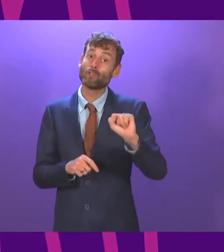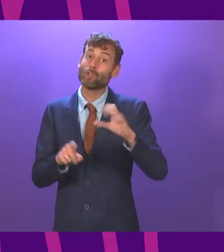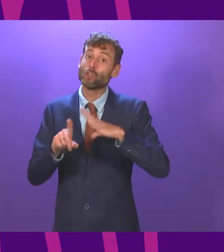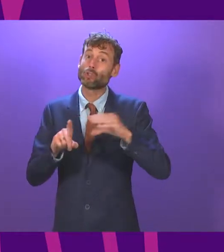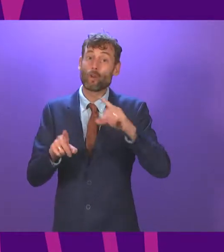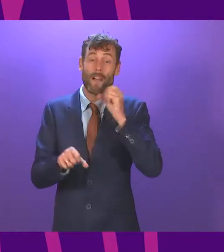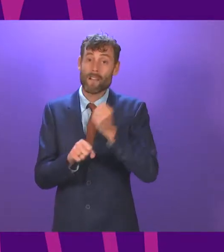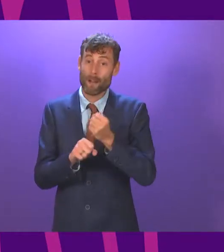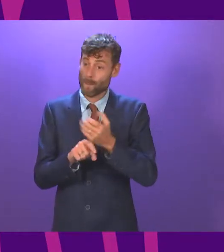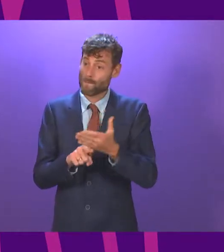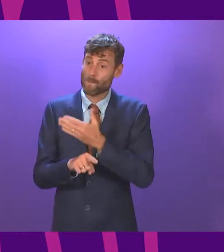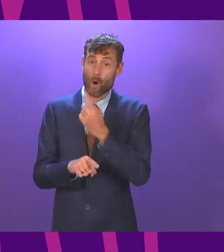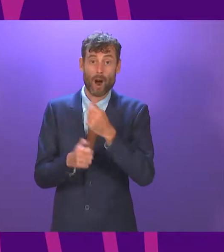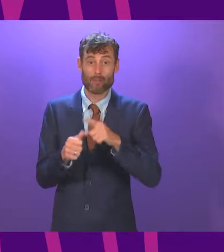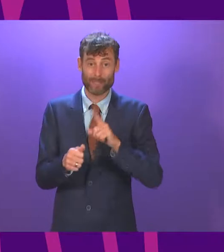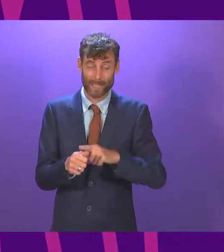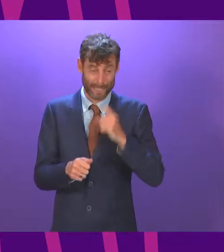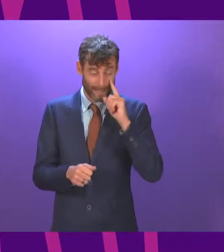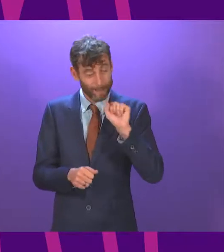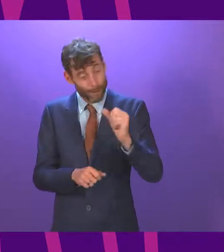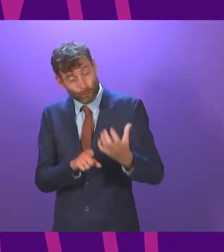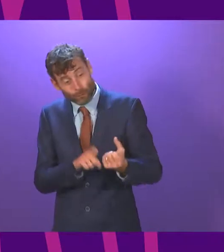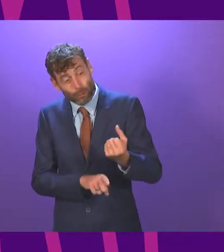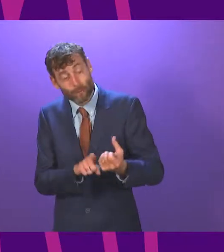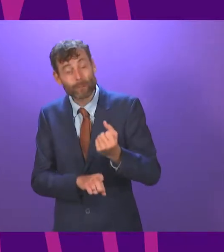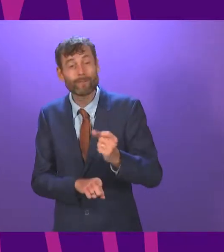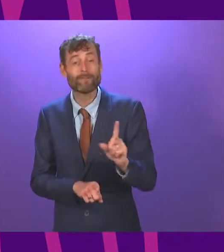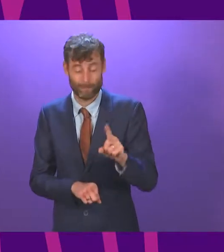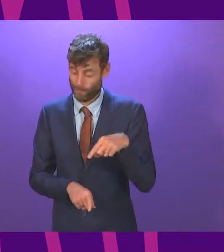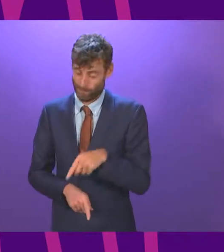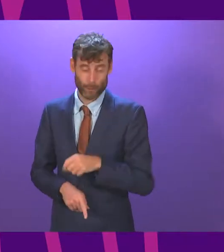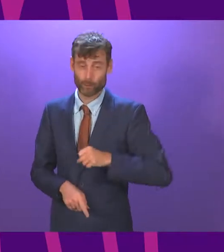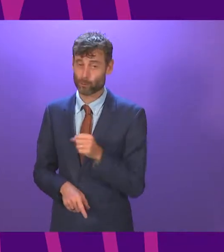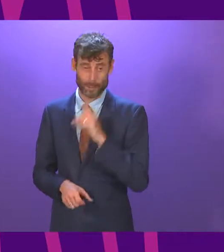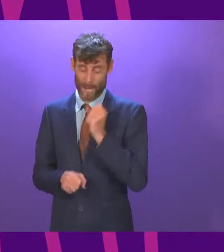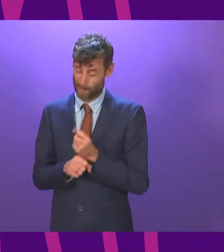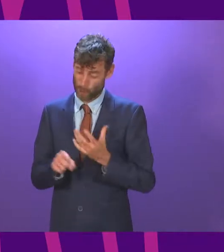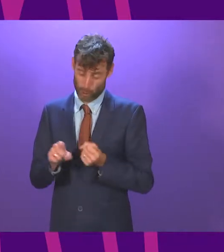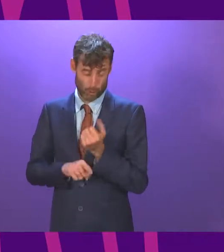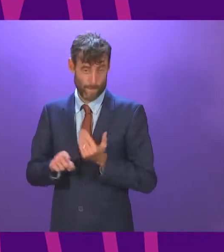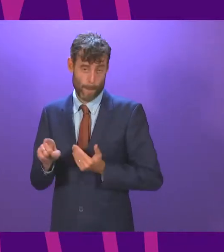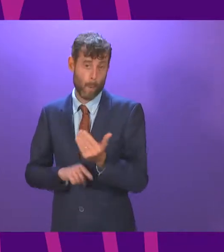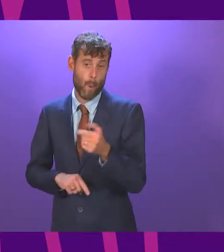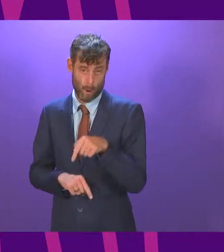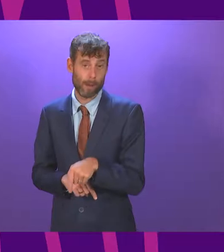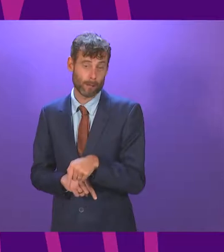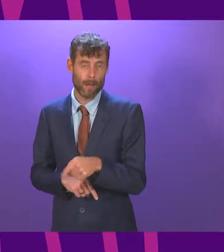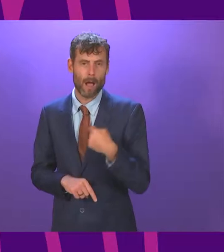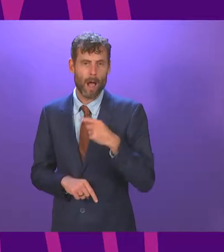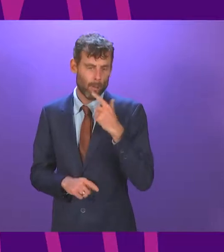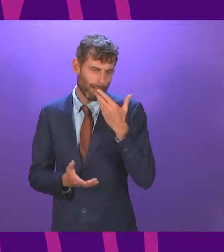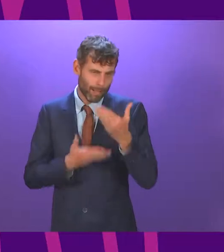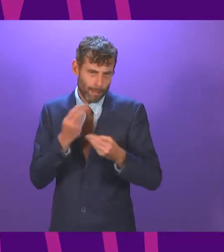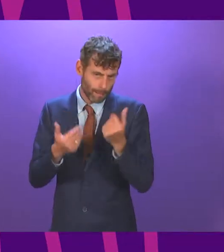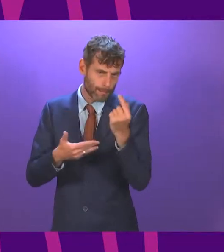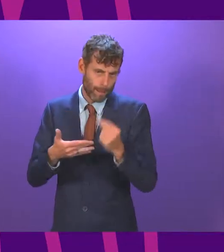take up my entire speech and more to list every achievement delivered, so I will focus on a few that I know will make a positive impact